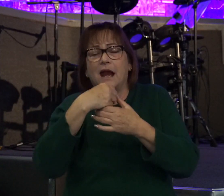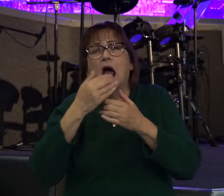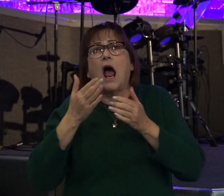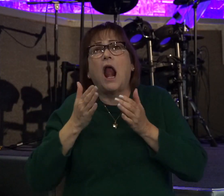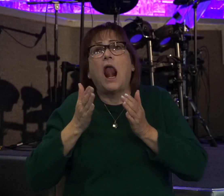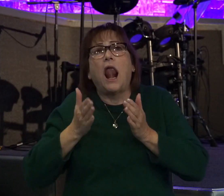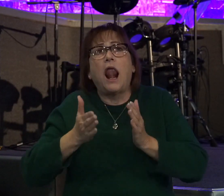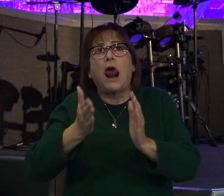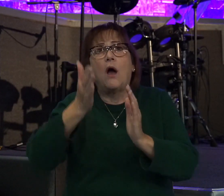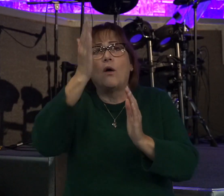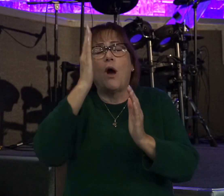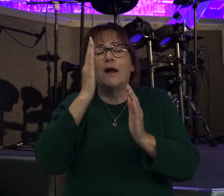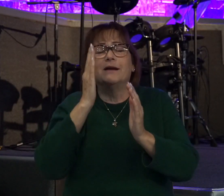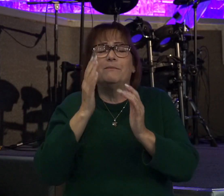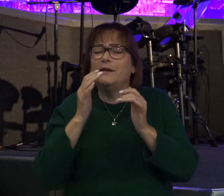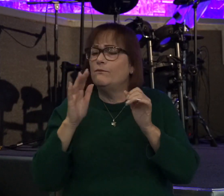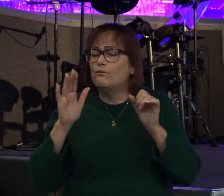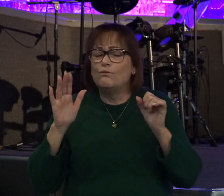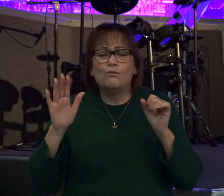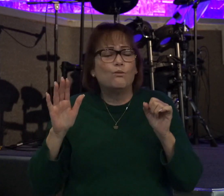Let him be worshipped and obeyed in your home.